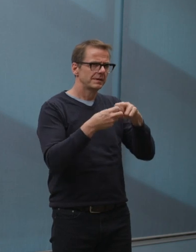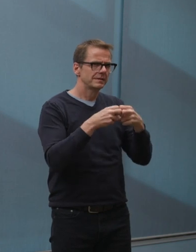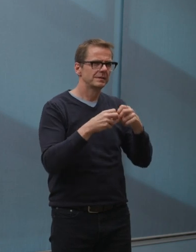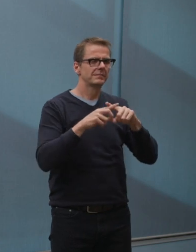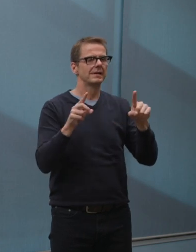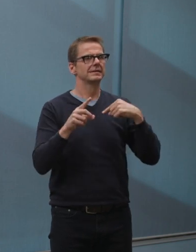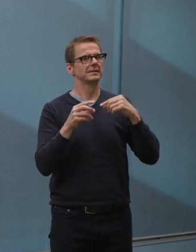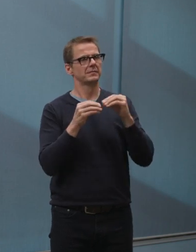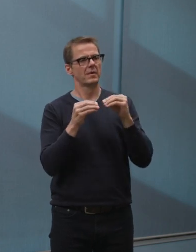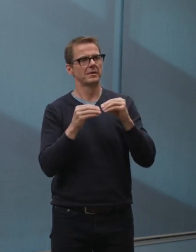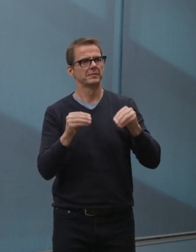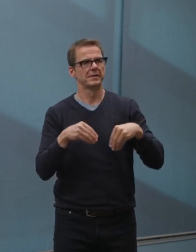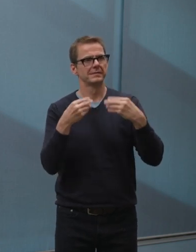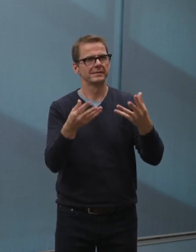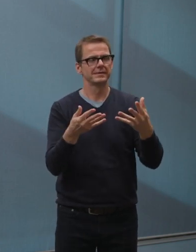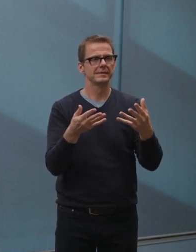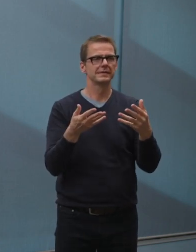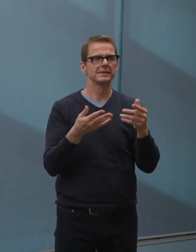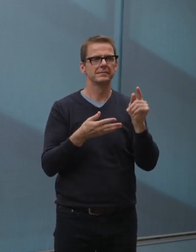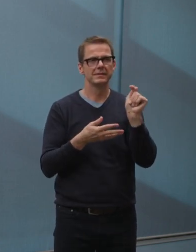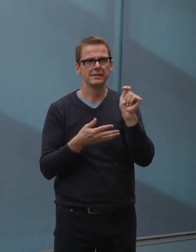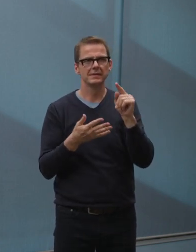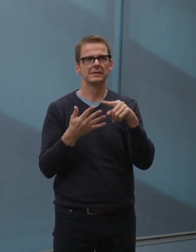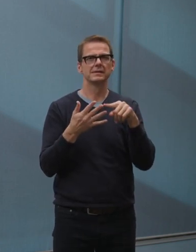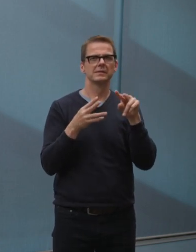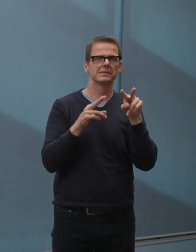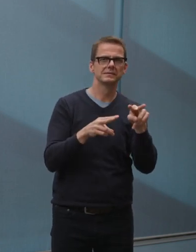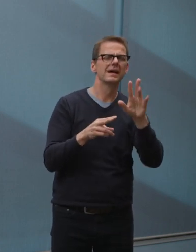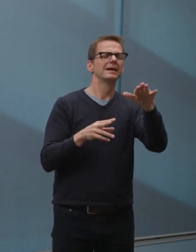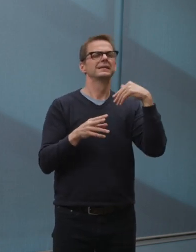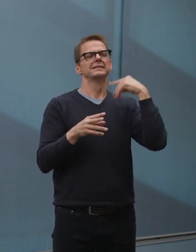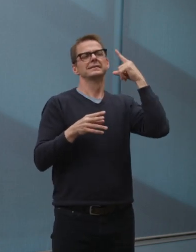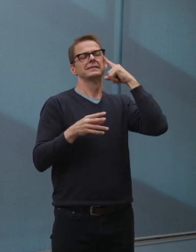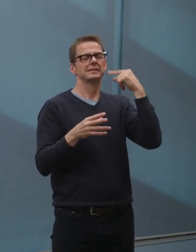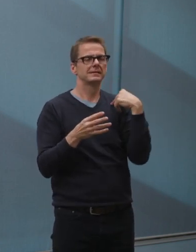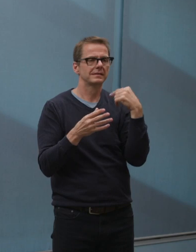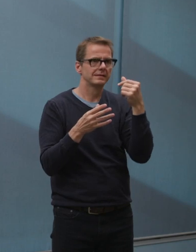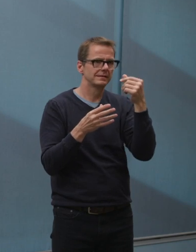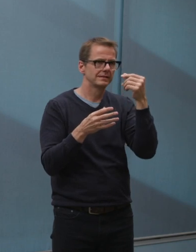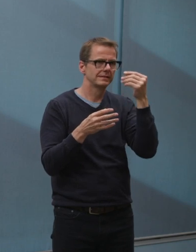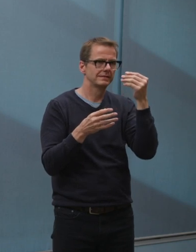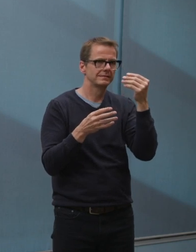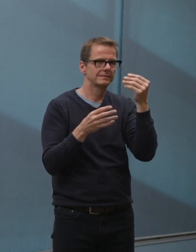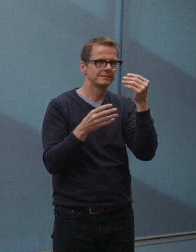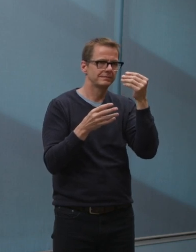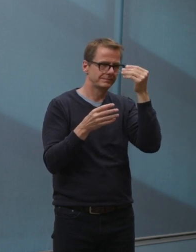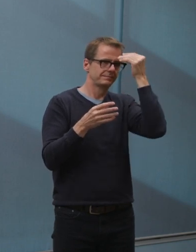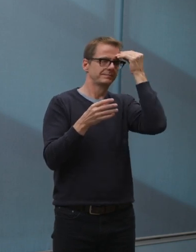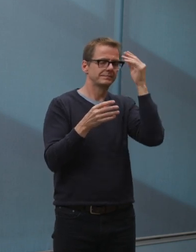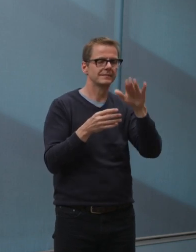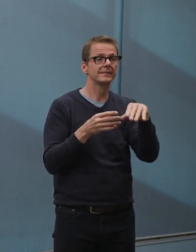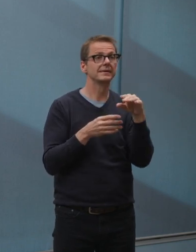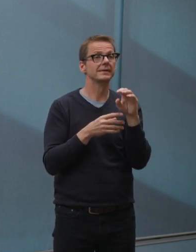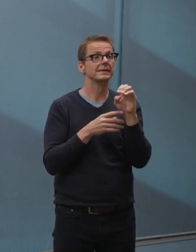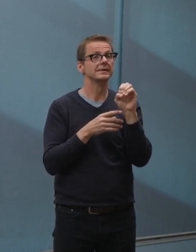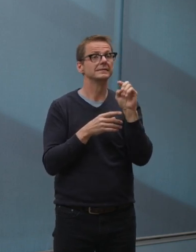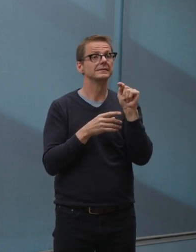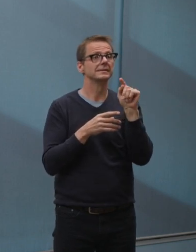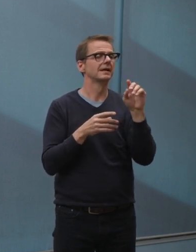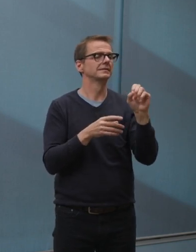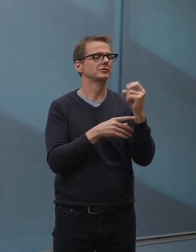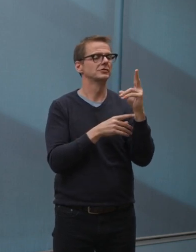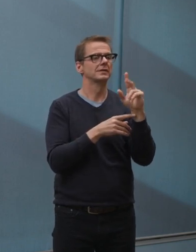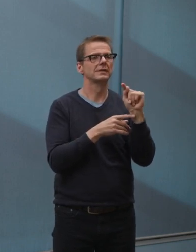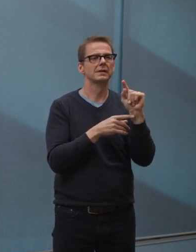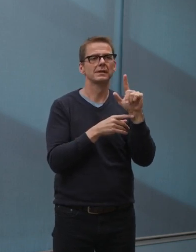Another one was adjusting shuttle service that we're providing from Kinsmen to the Expo Centre to ensure that